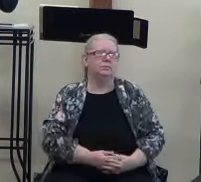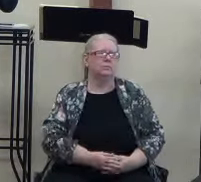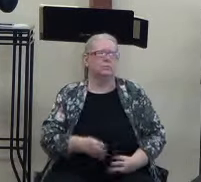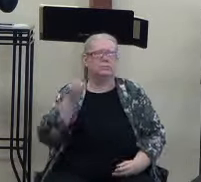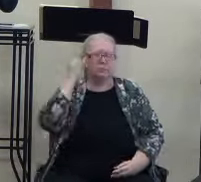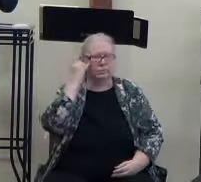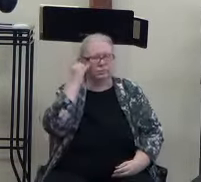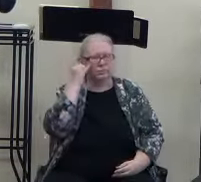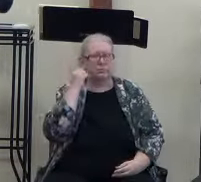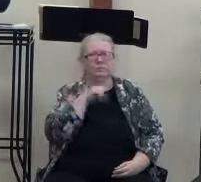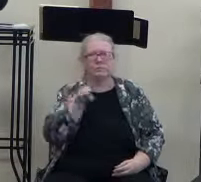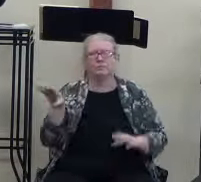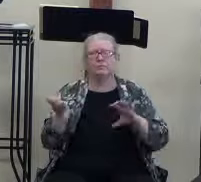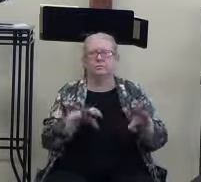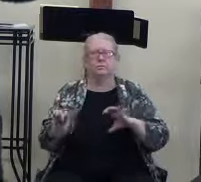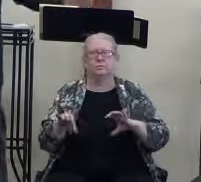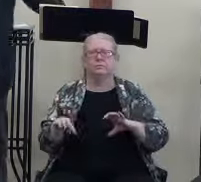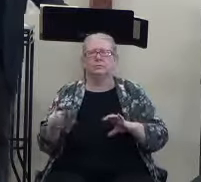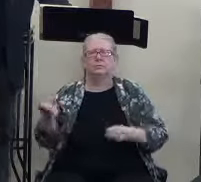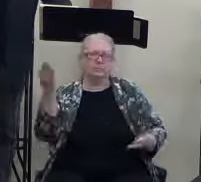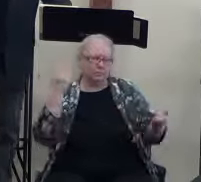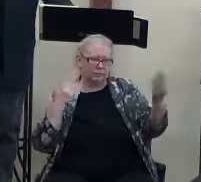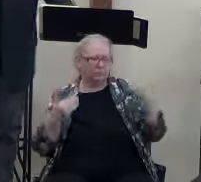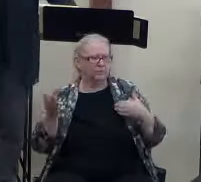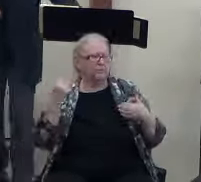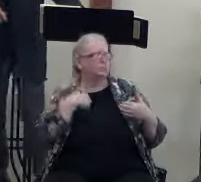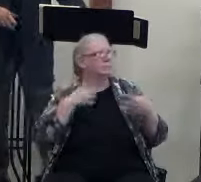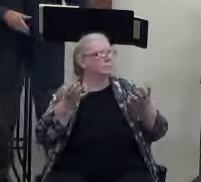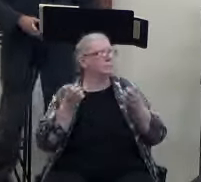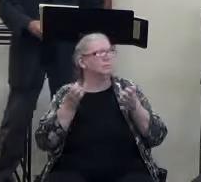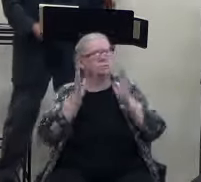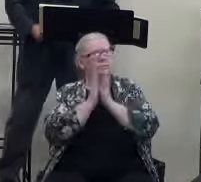If you do, I want you to come up here this morning. I want to pray for you as we close.